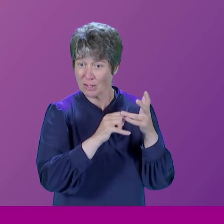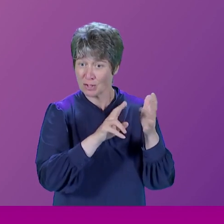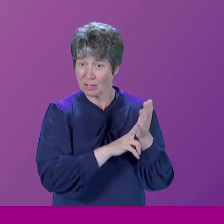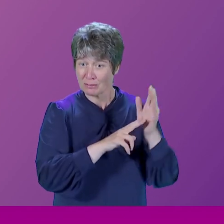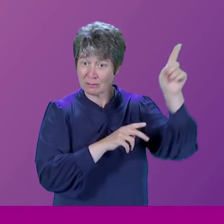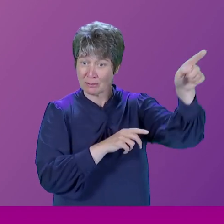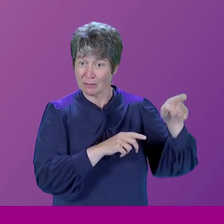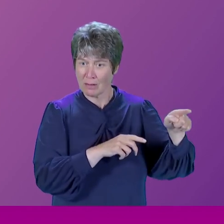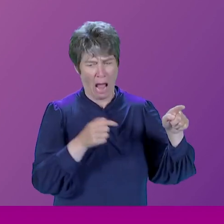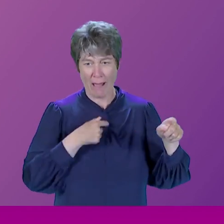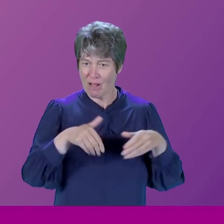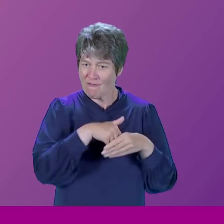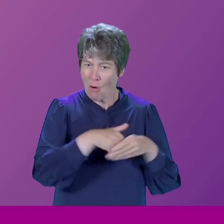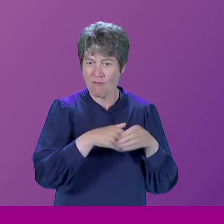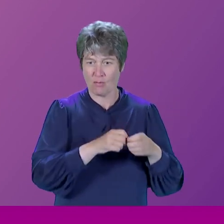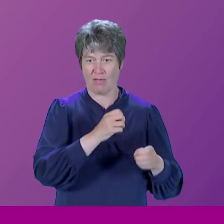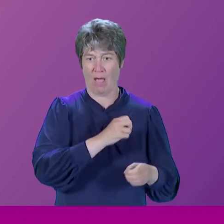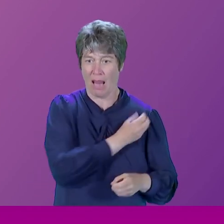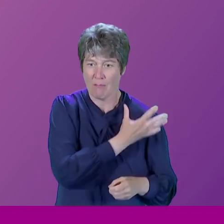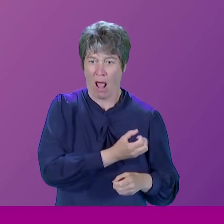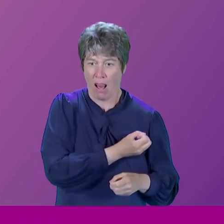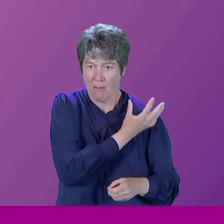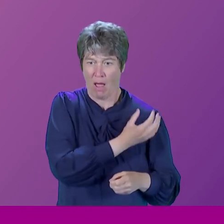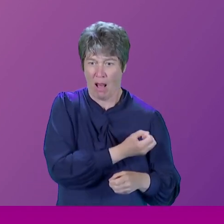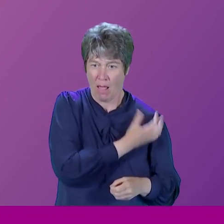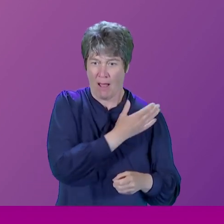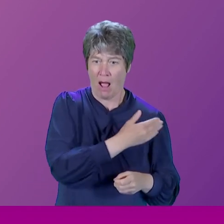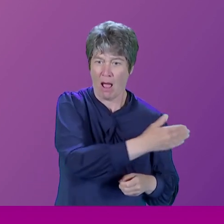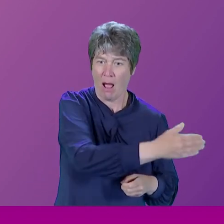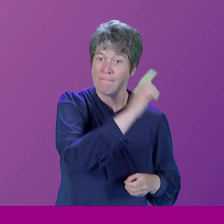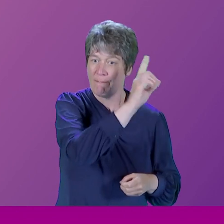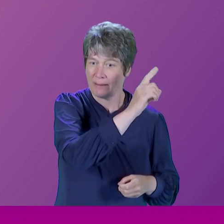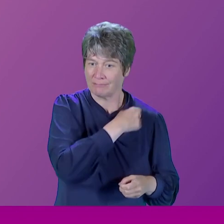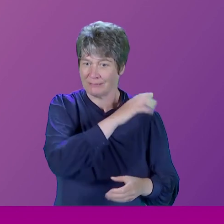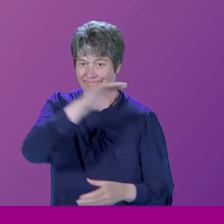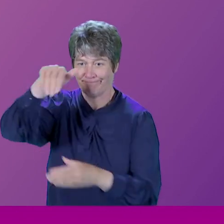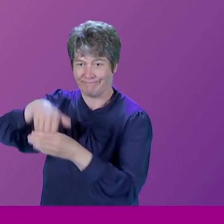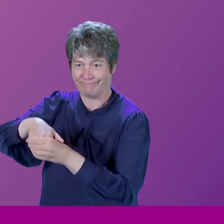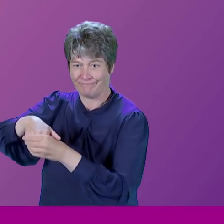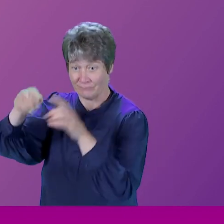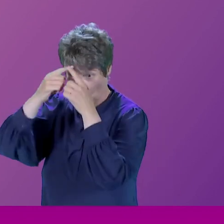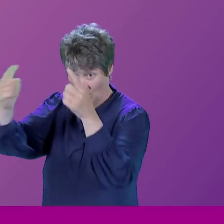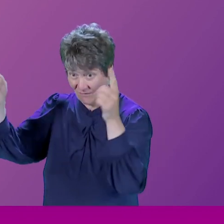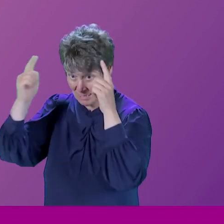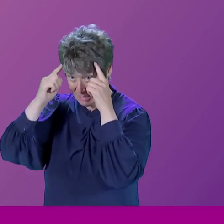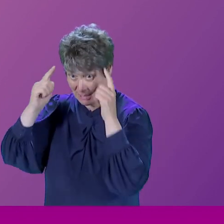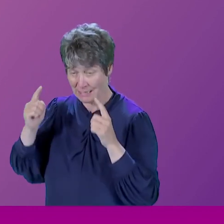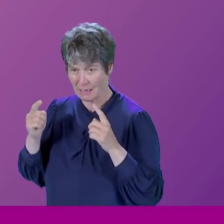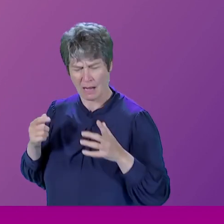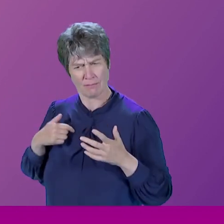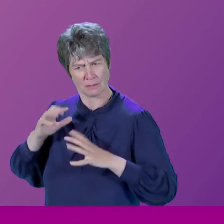and I start to see the world rather differently, perhaps because of the people who taught me. But I emerged from that a conservative.